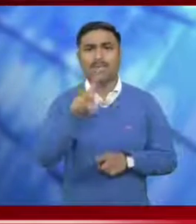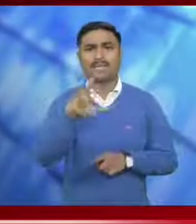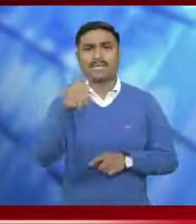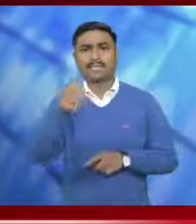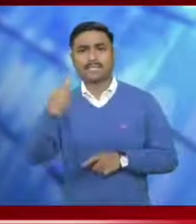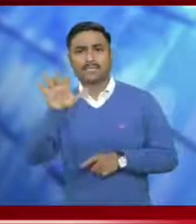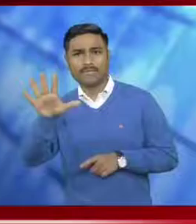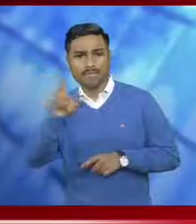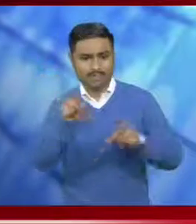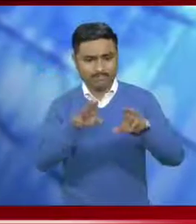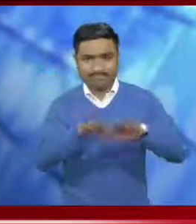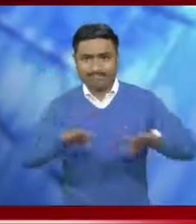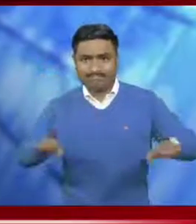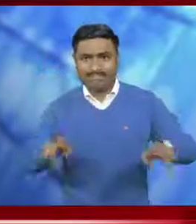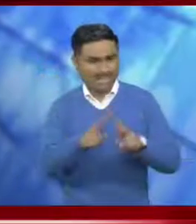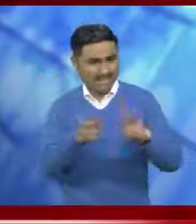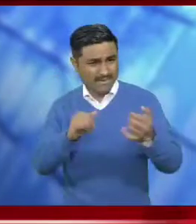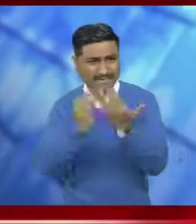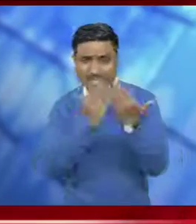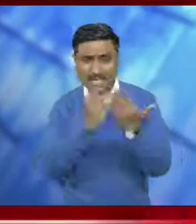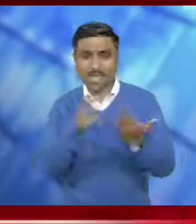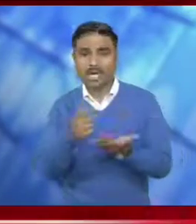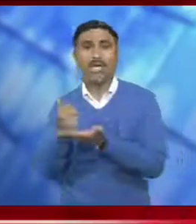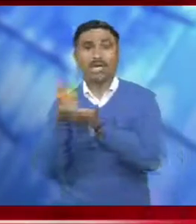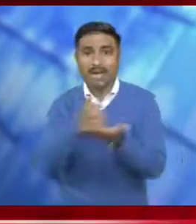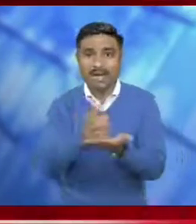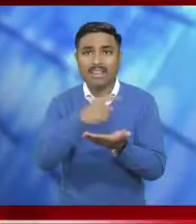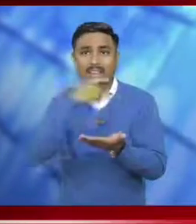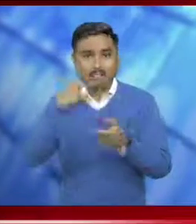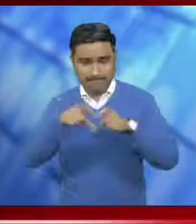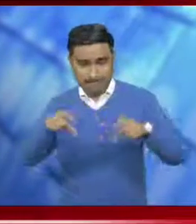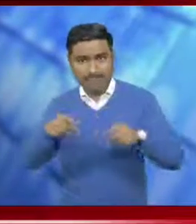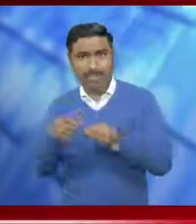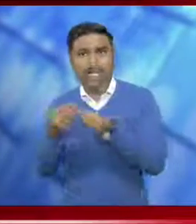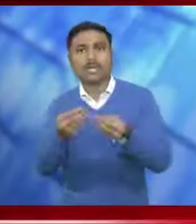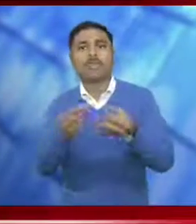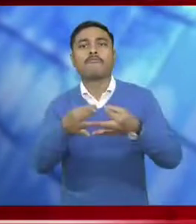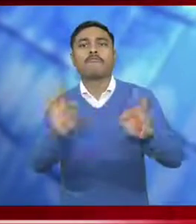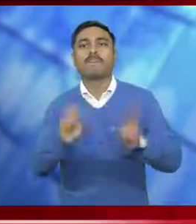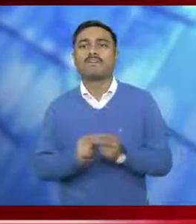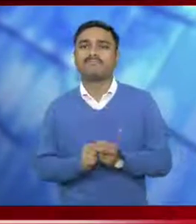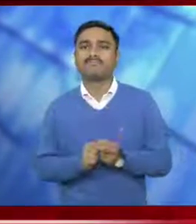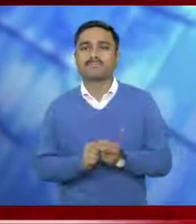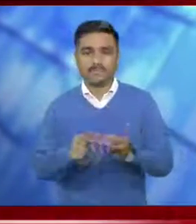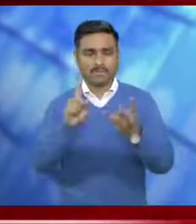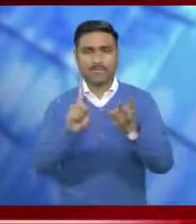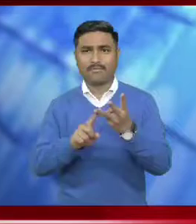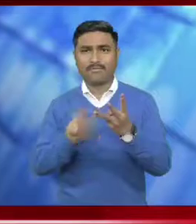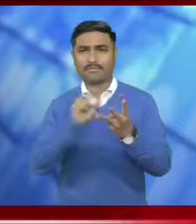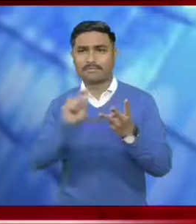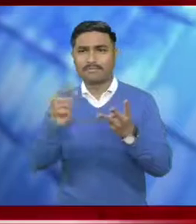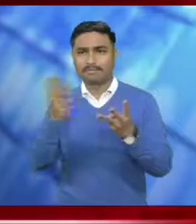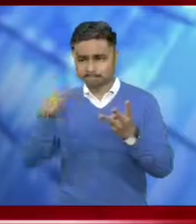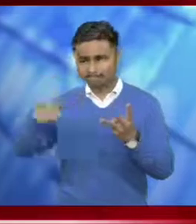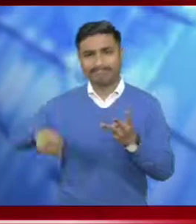schemes will cover 18,665 adolescent girls studying in government schools in Sikkim.